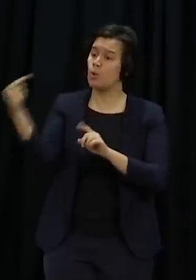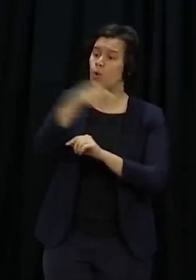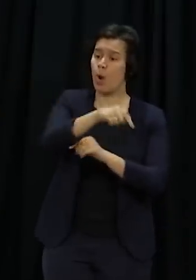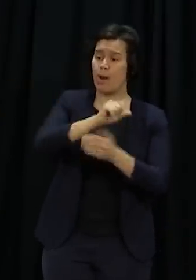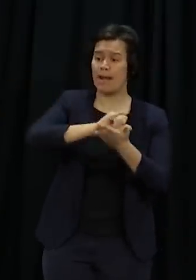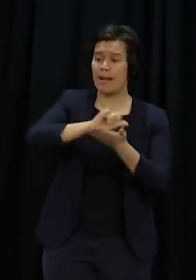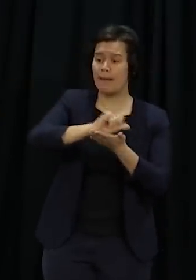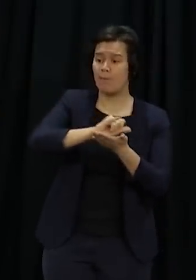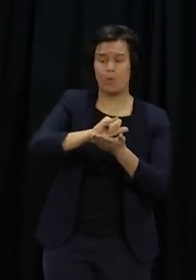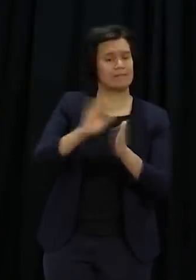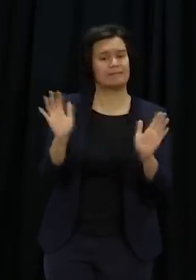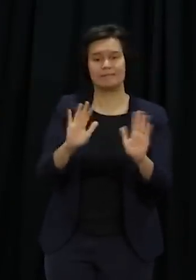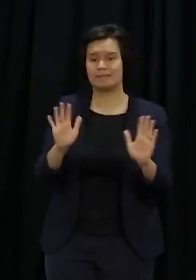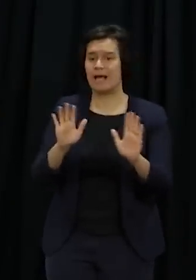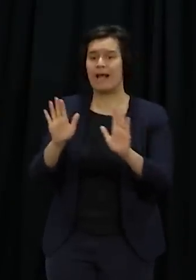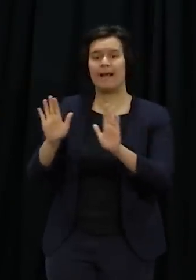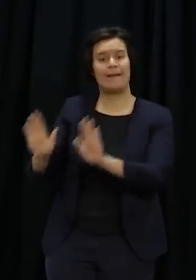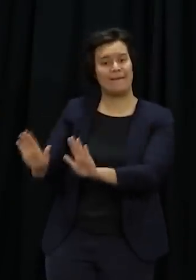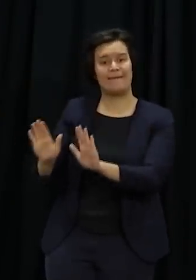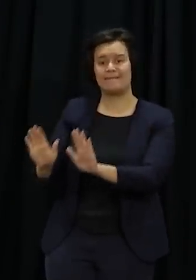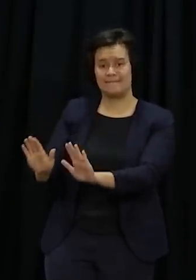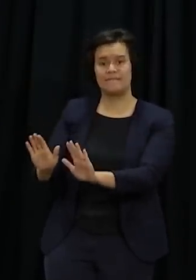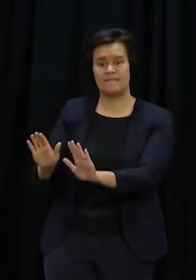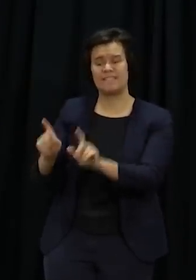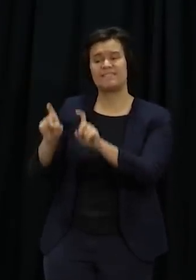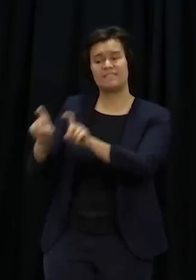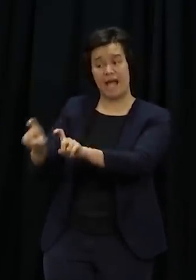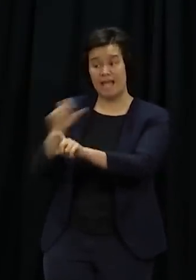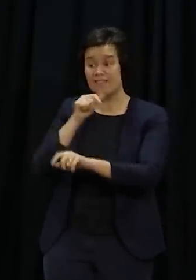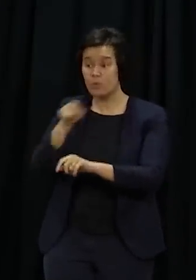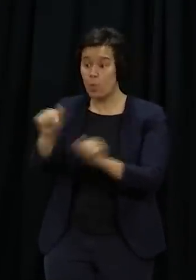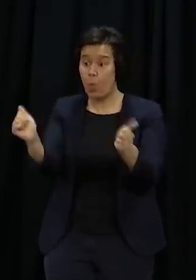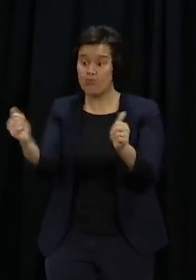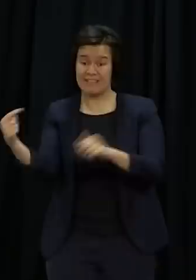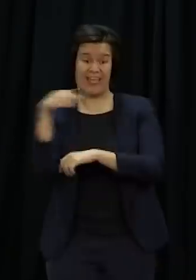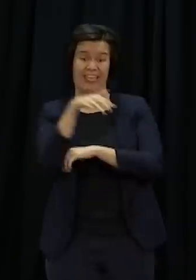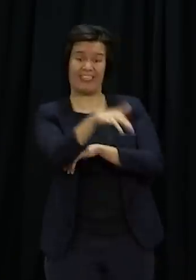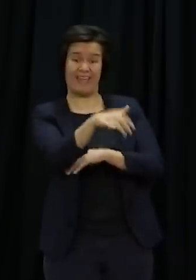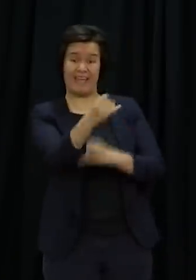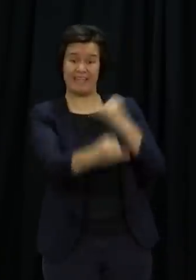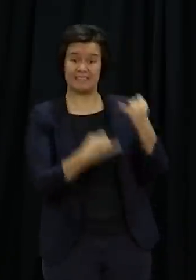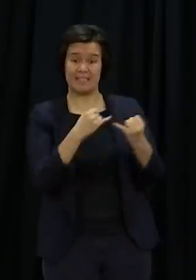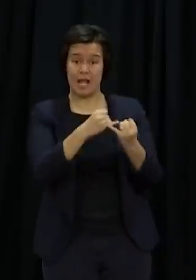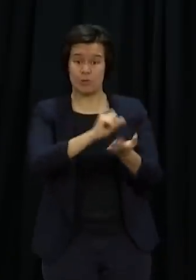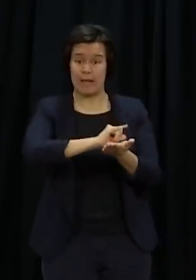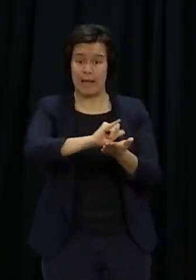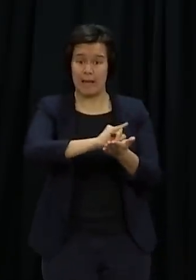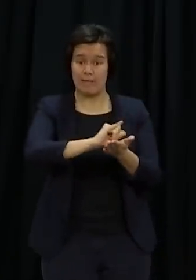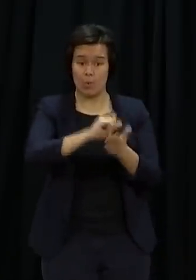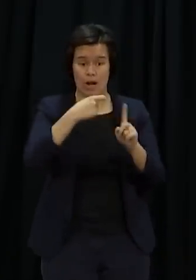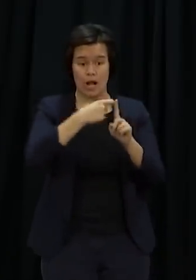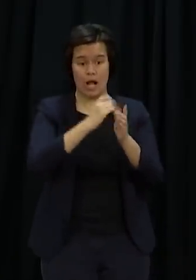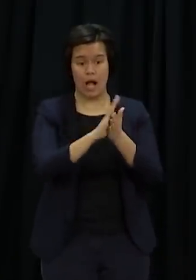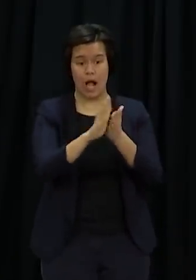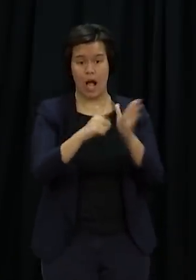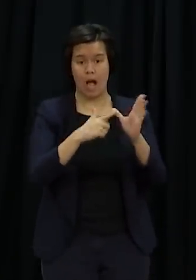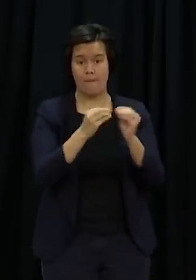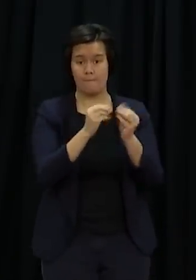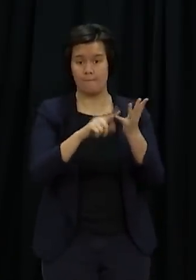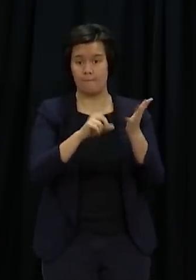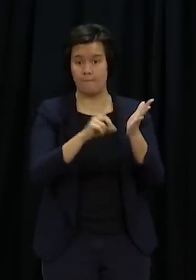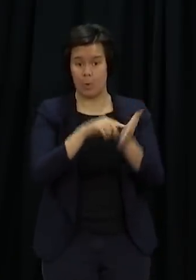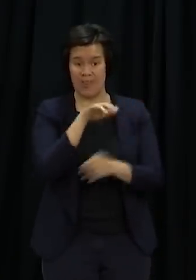and to leave the airport if they were nearby. Given this advice and the subsequent attack, operational